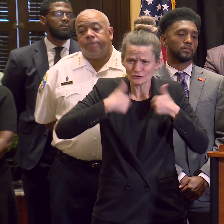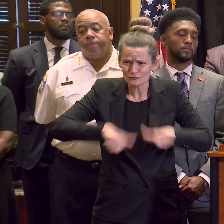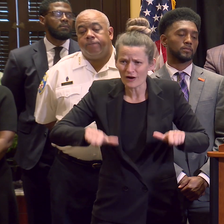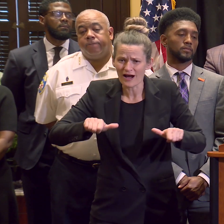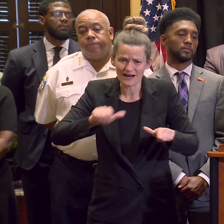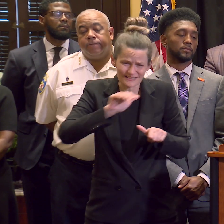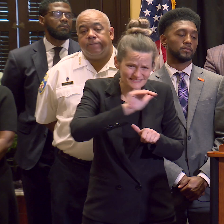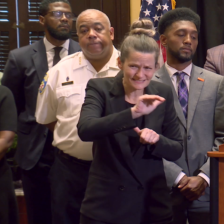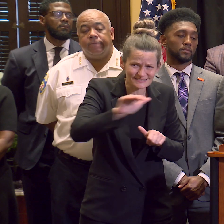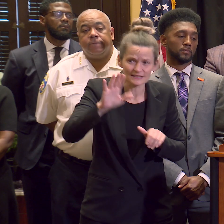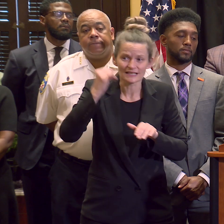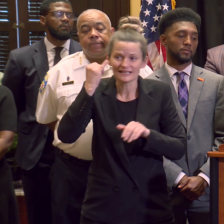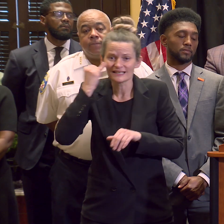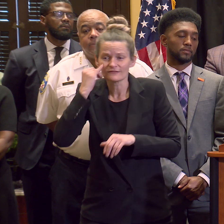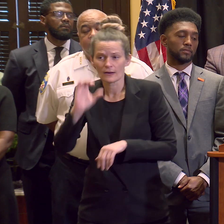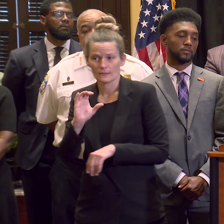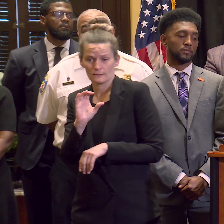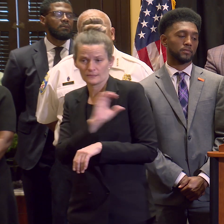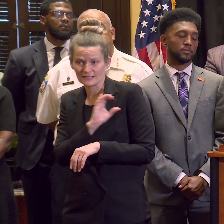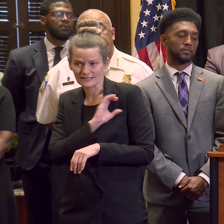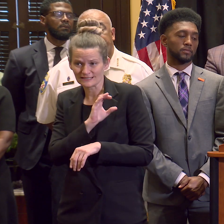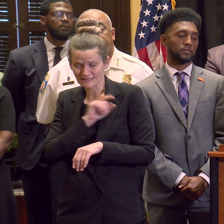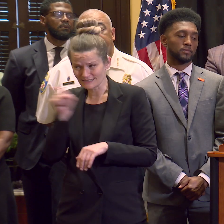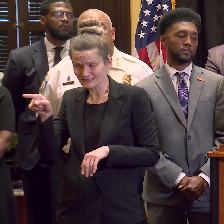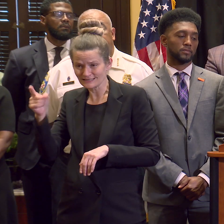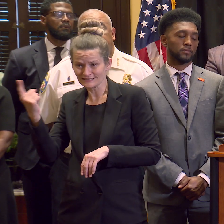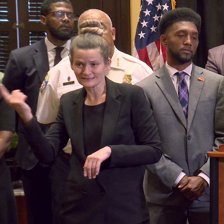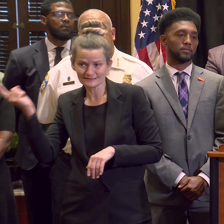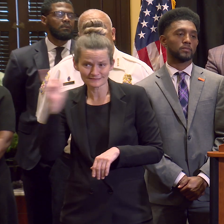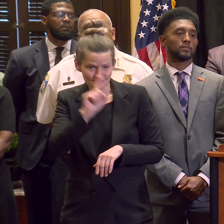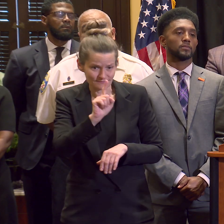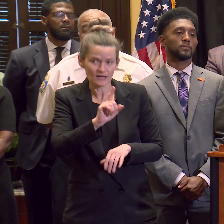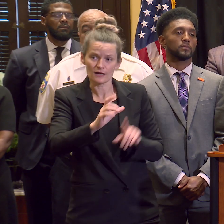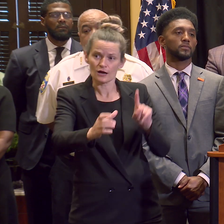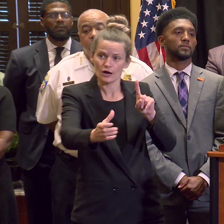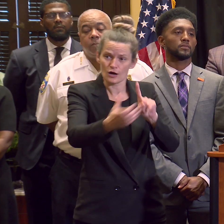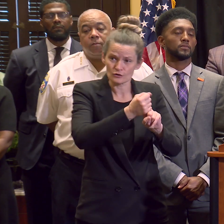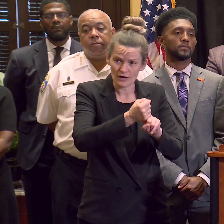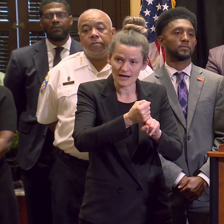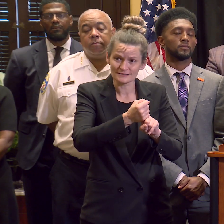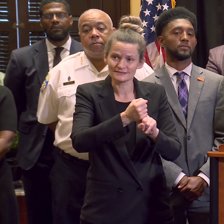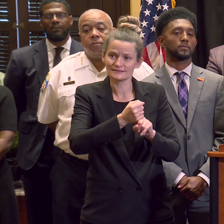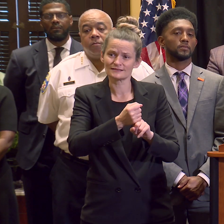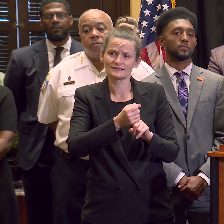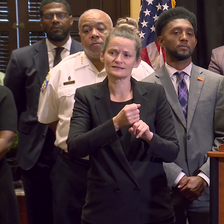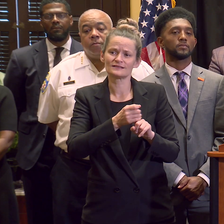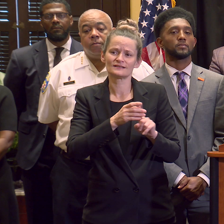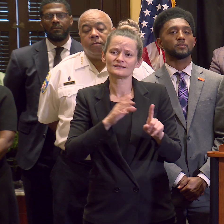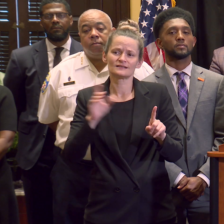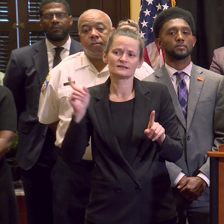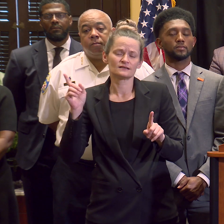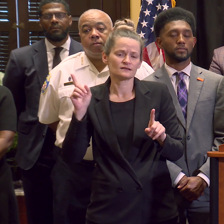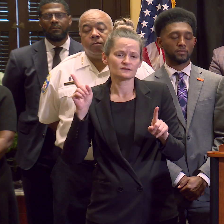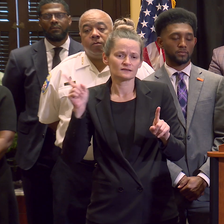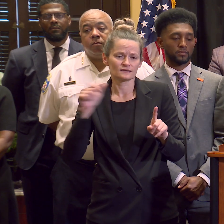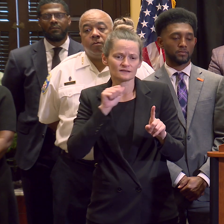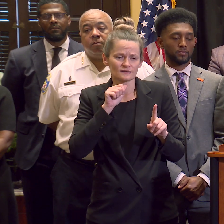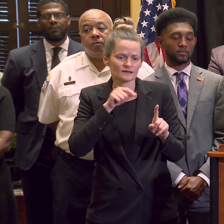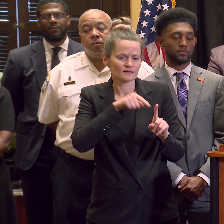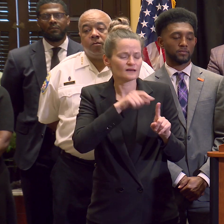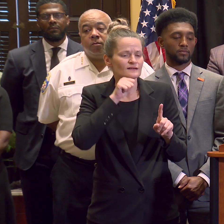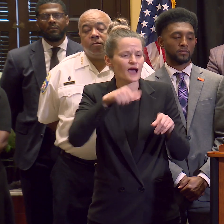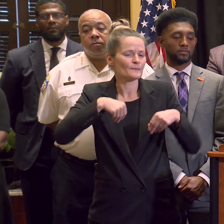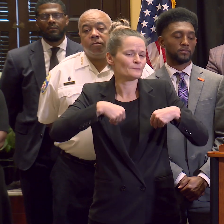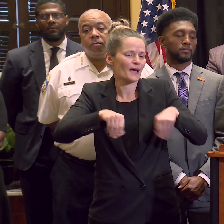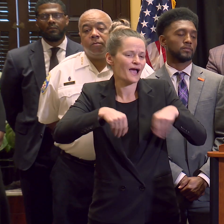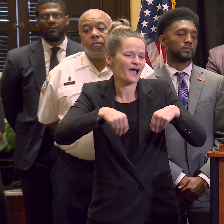enforcing that it is constitutional, you can't have some panhandlers that where it is okay, and then others where